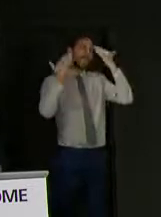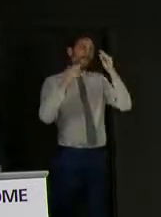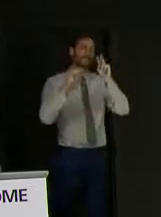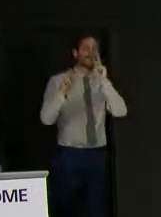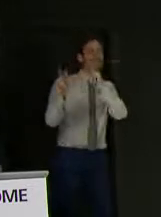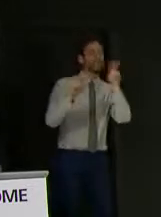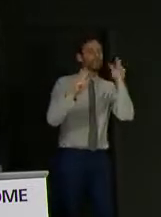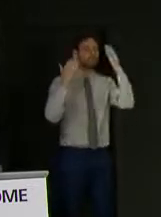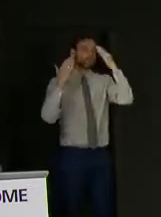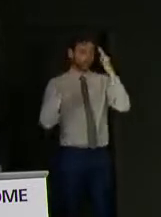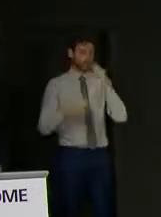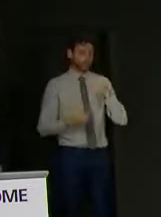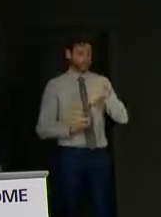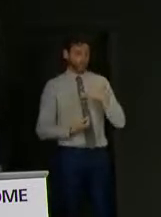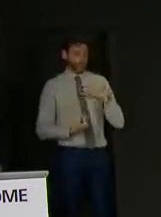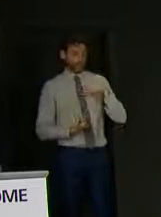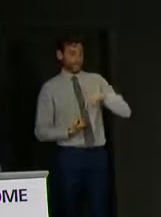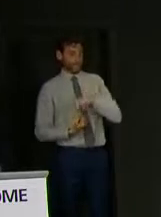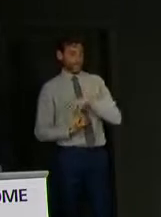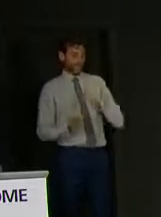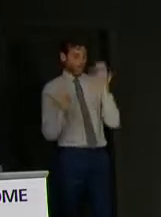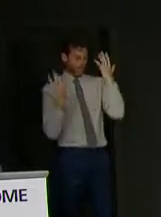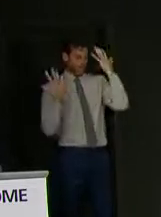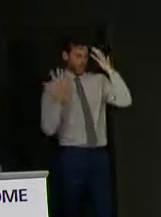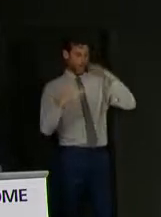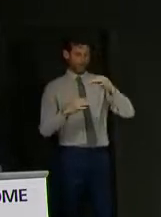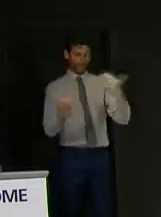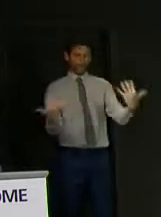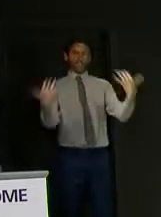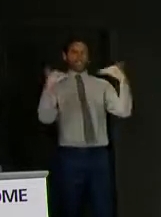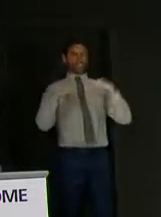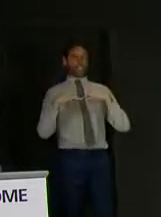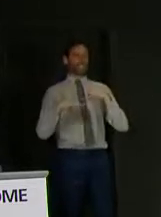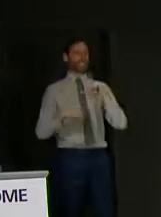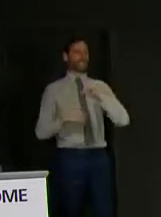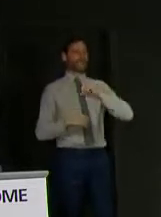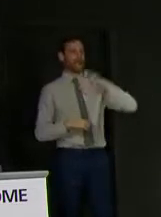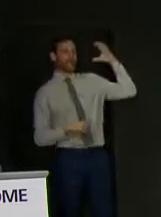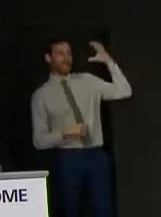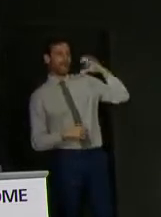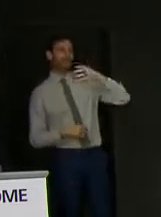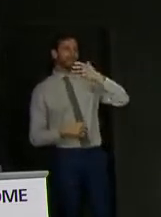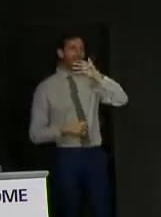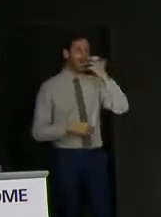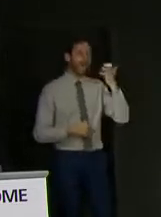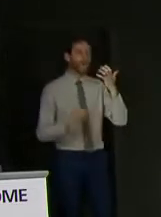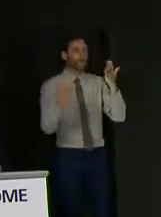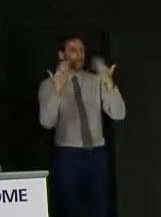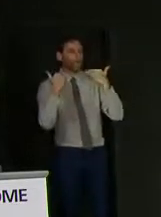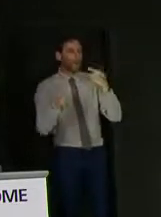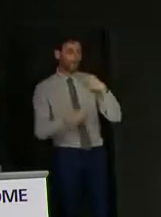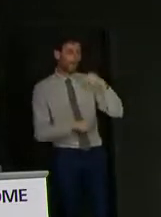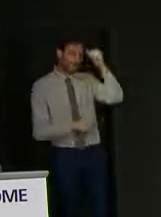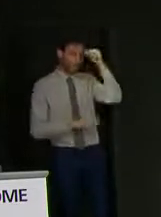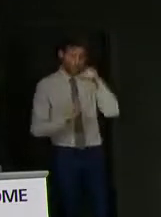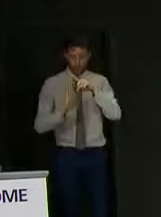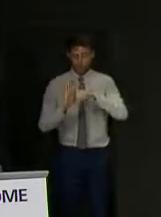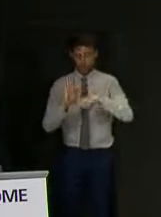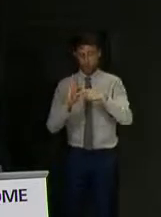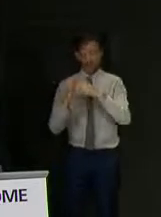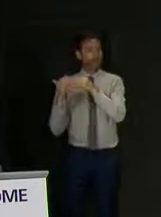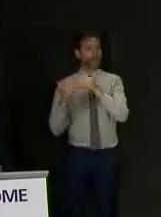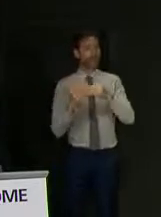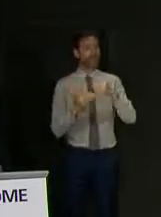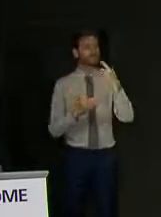residents and other beauty sports across Scotland will have the same sorts of concerns. I know the guidance asks us to stick within the five miles,